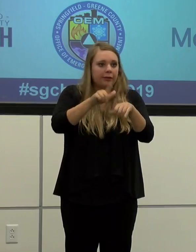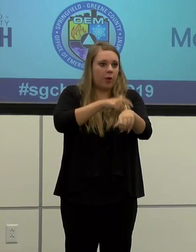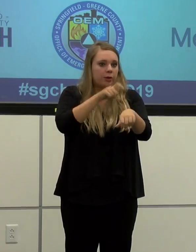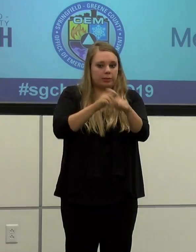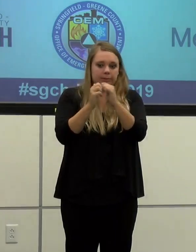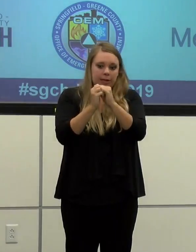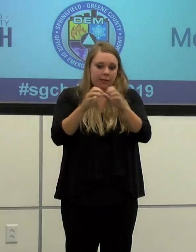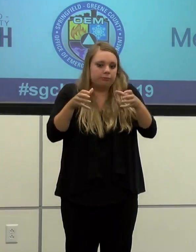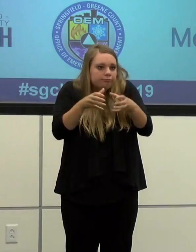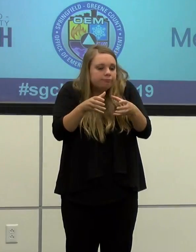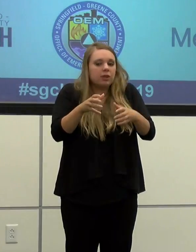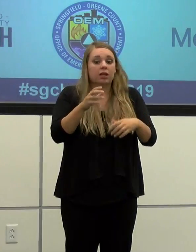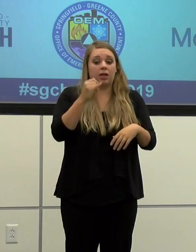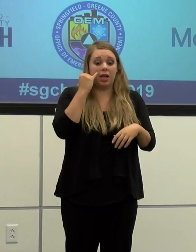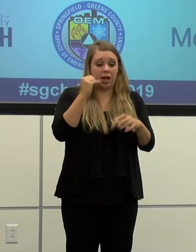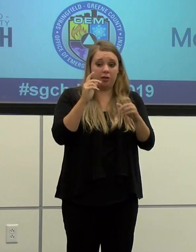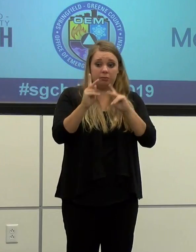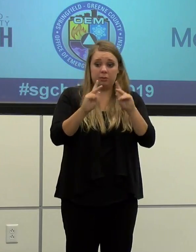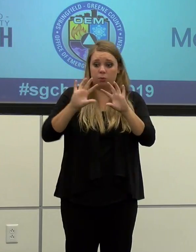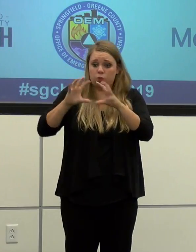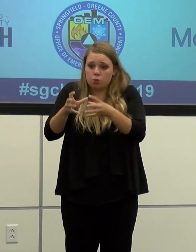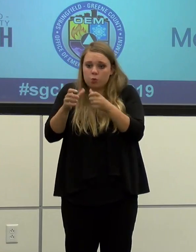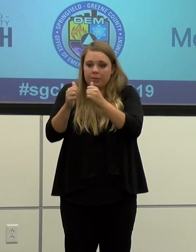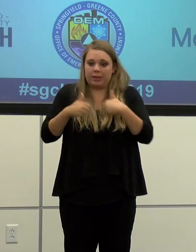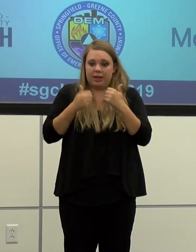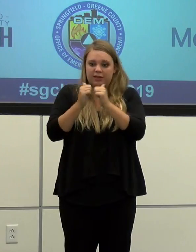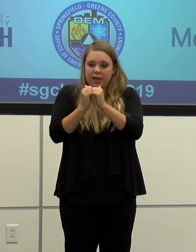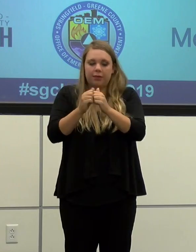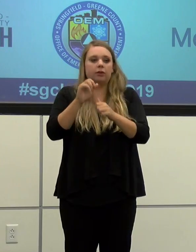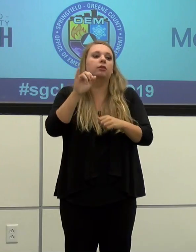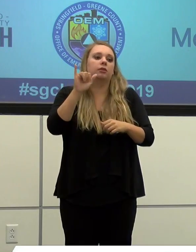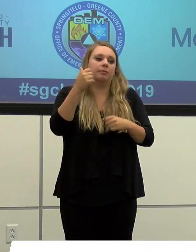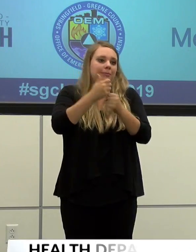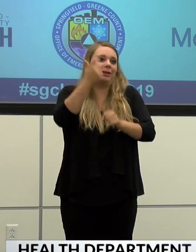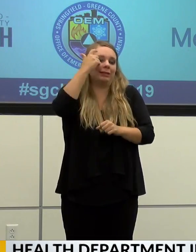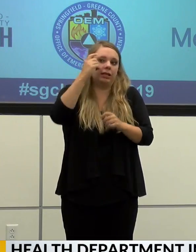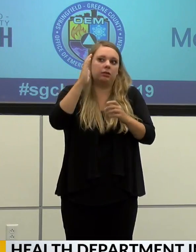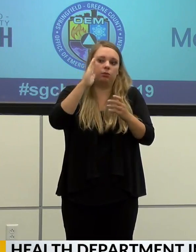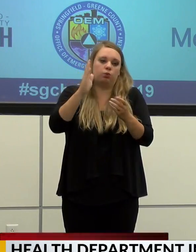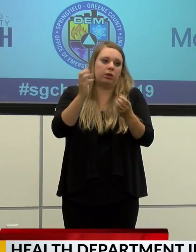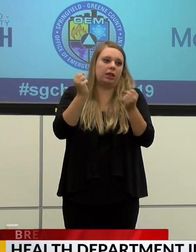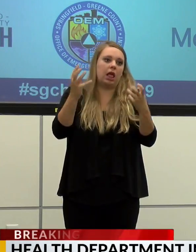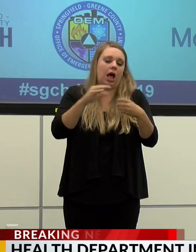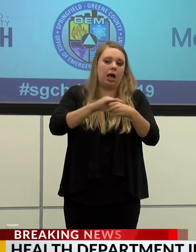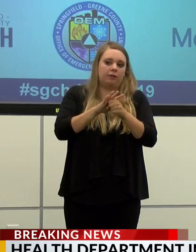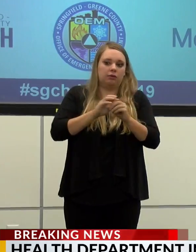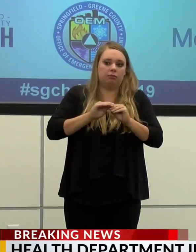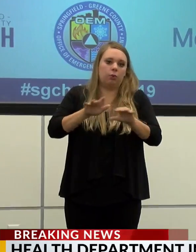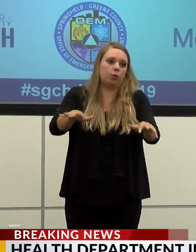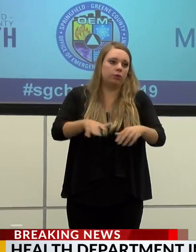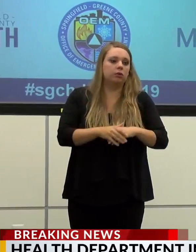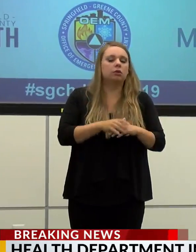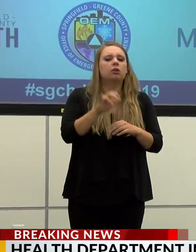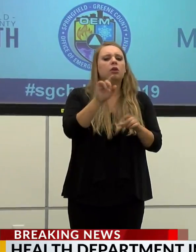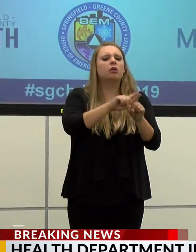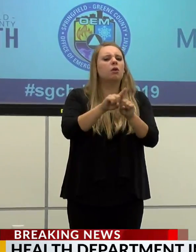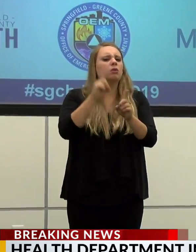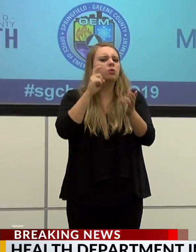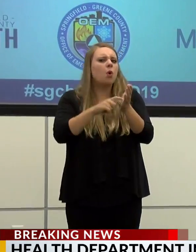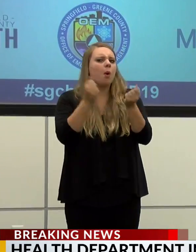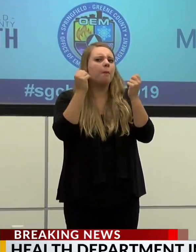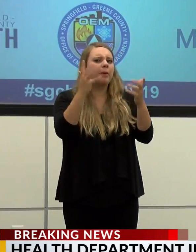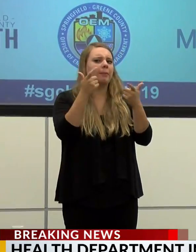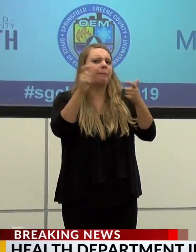is a perfect environment for disease transmission. But we're also seeing big groups of people getting together